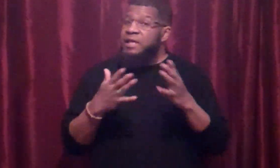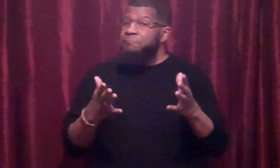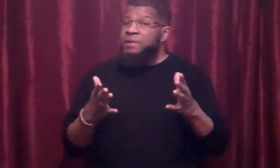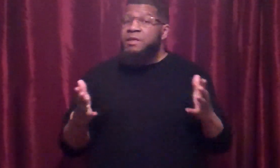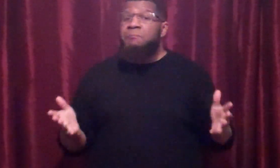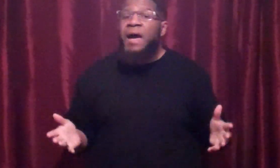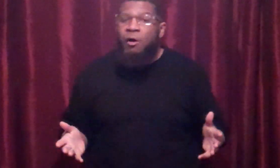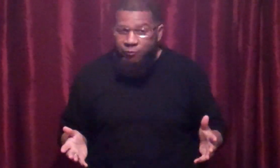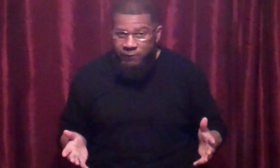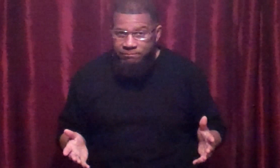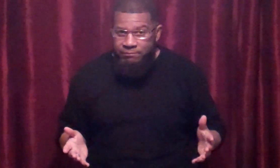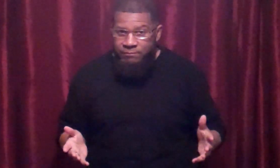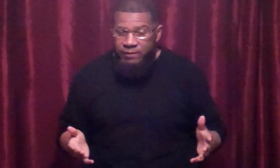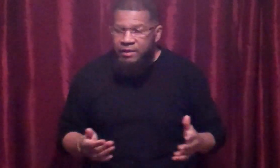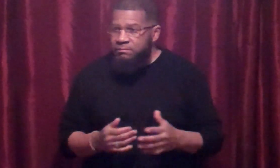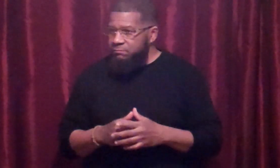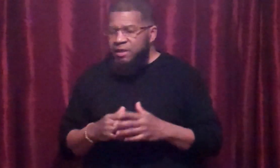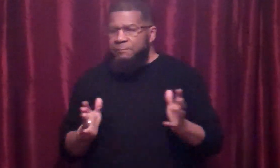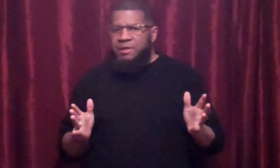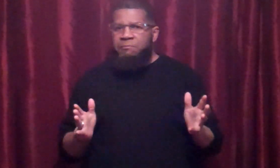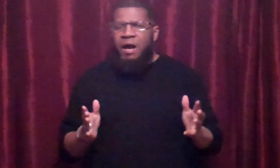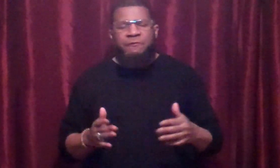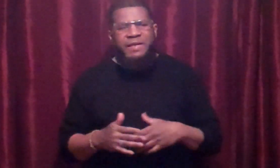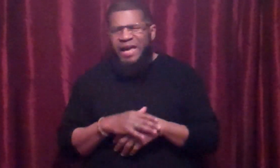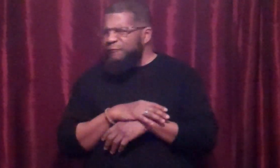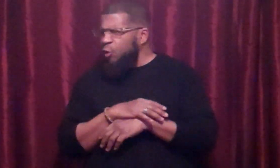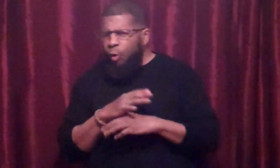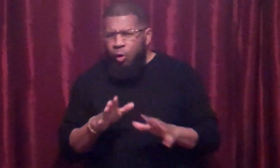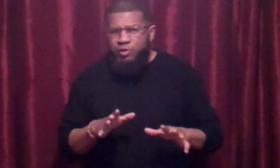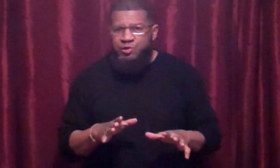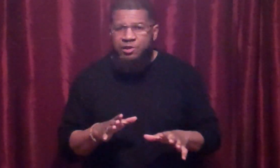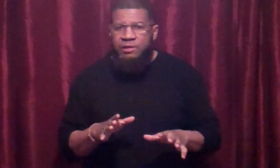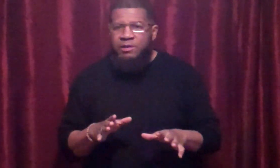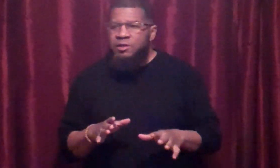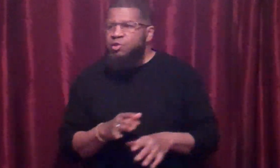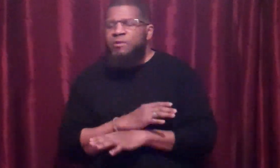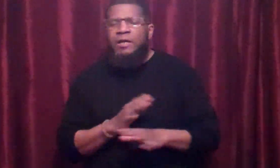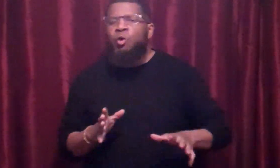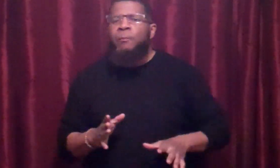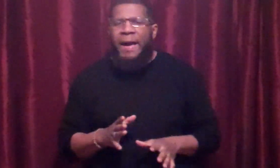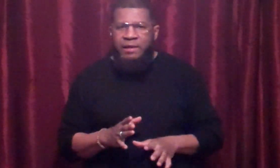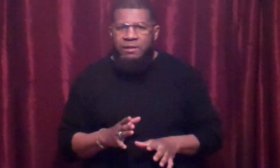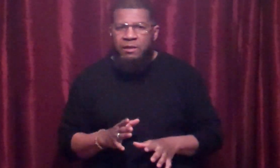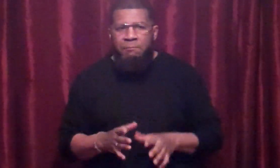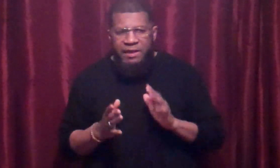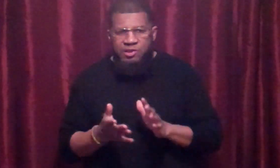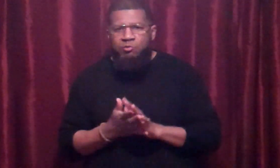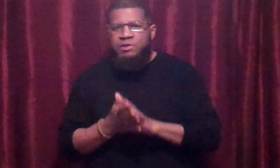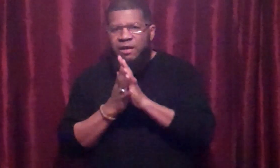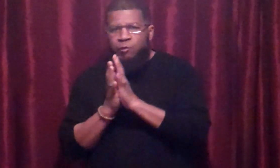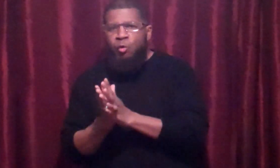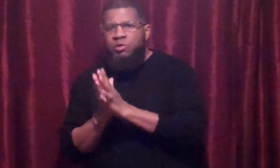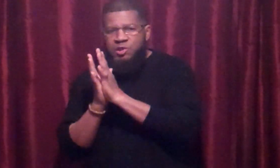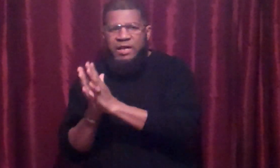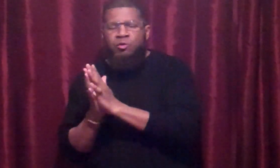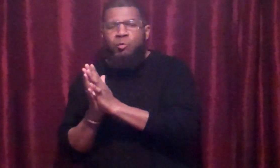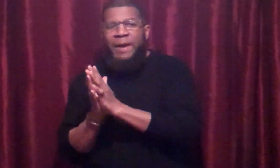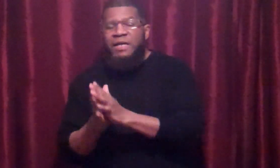hit me in the mouth. Right? He hit me in the mouth. Now, they have orders to not hold back. My students have orders to not hold back.